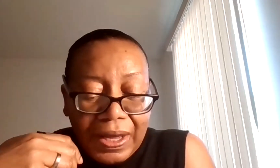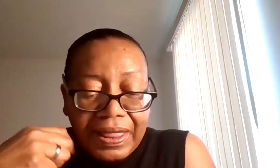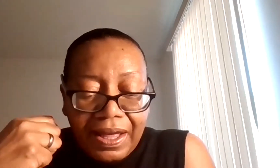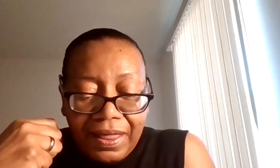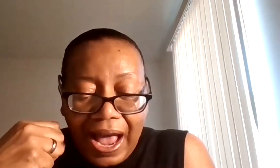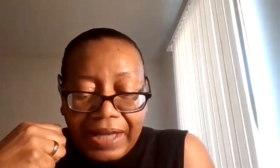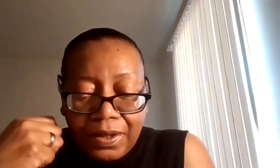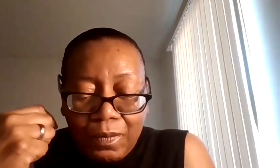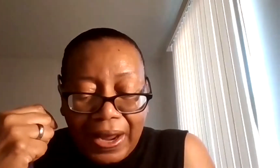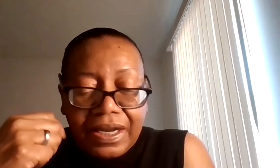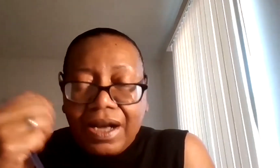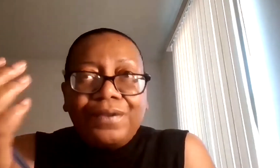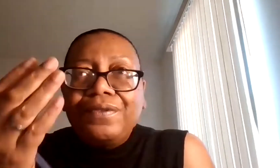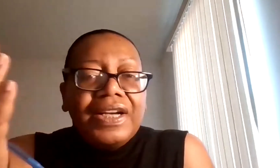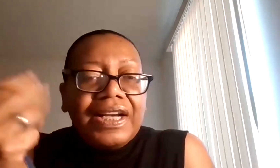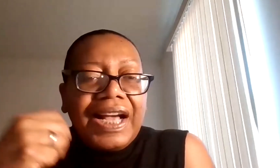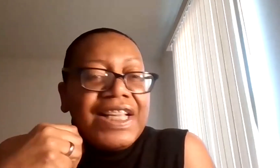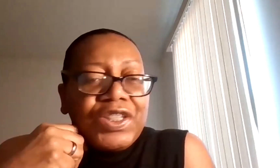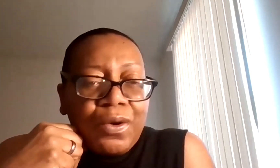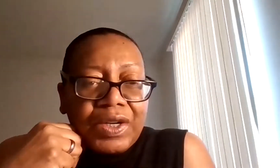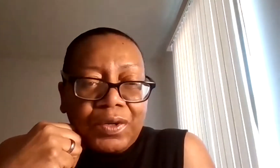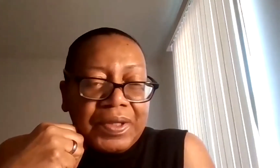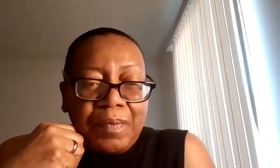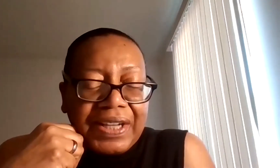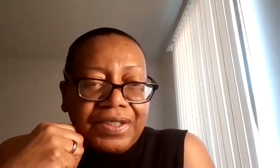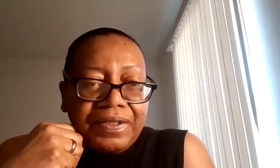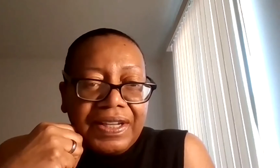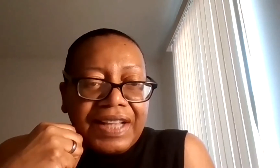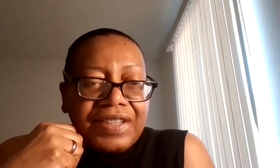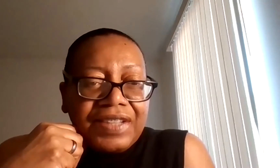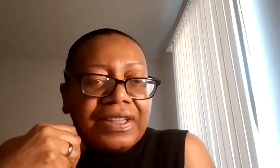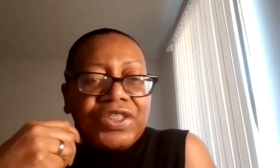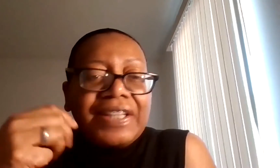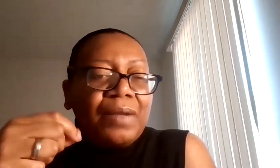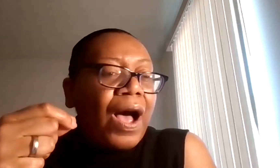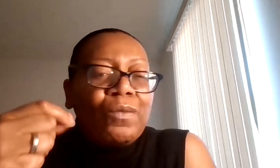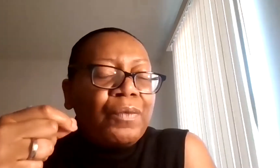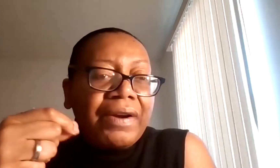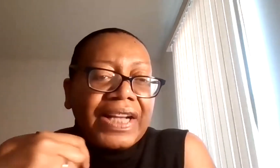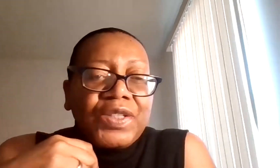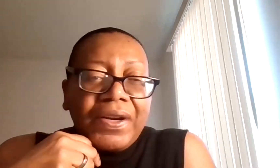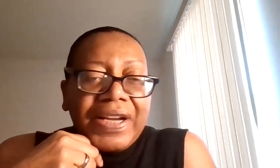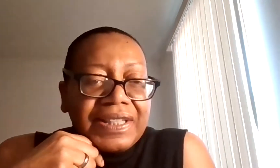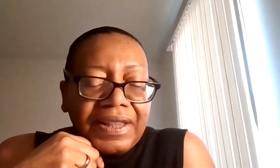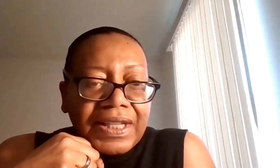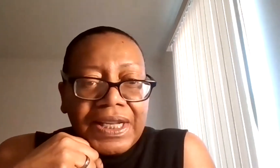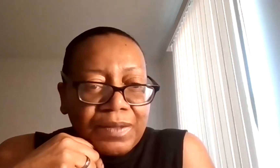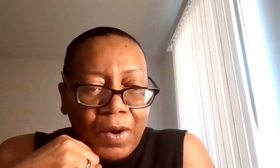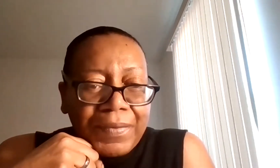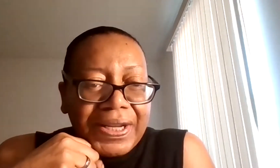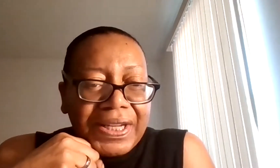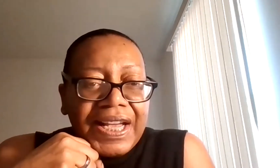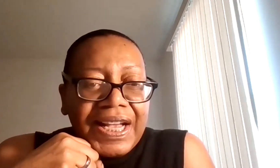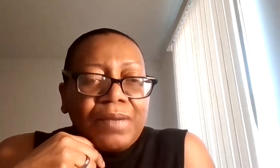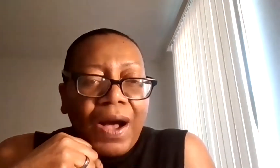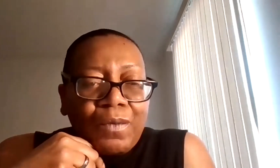with that the weight of an historical perspective. It's not just about what we're experiencing at this